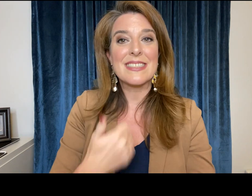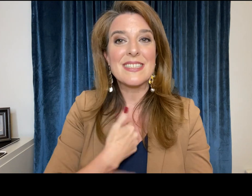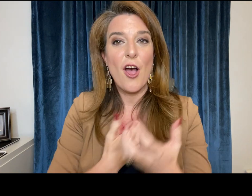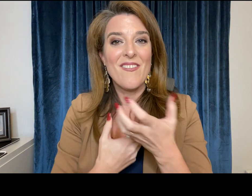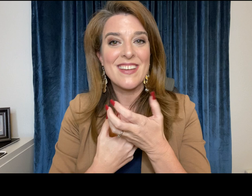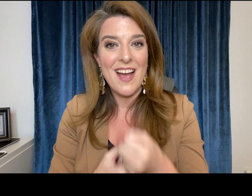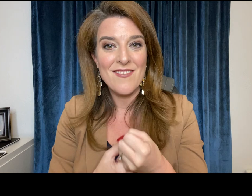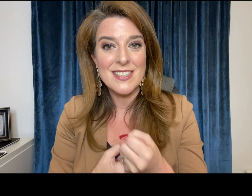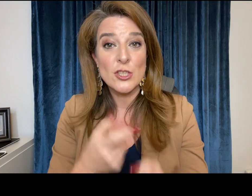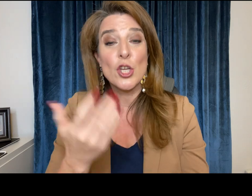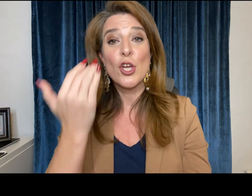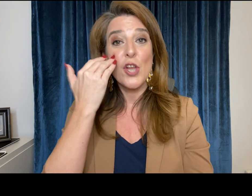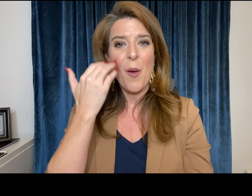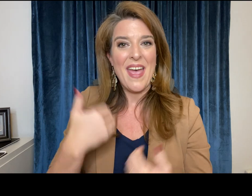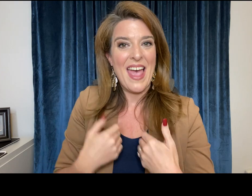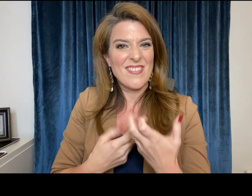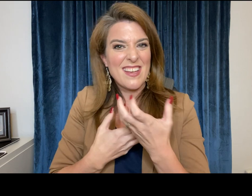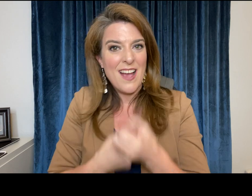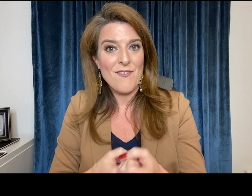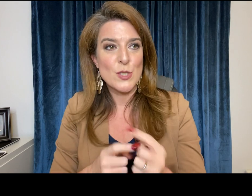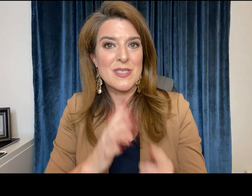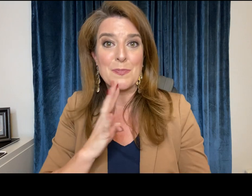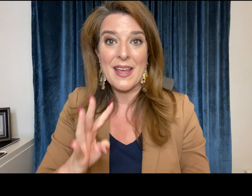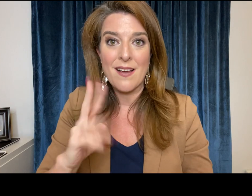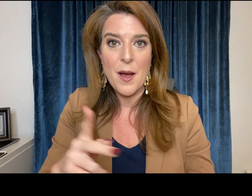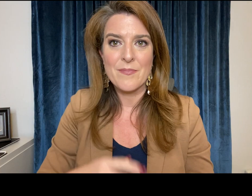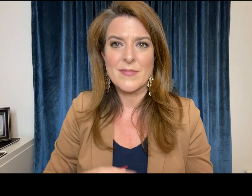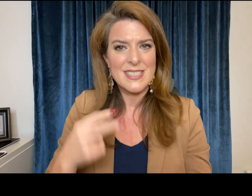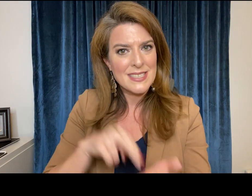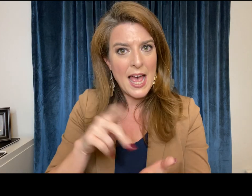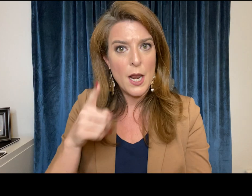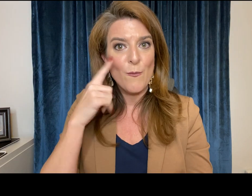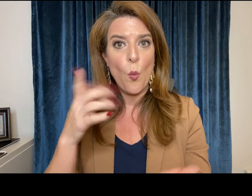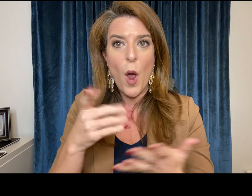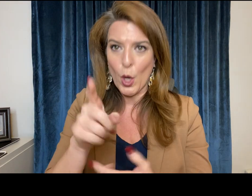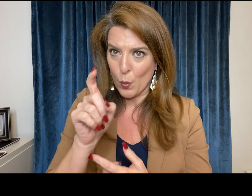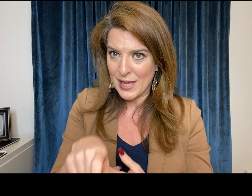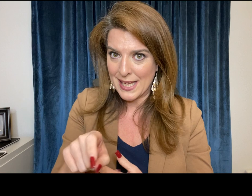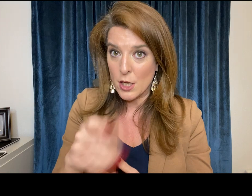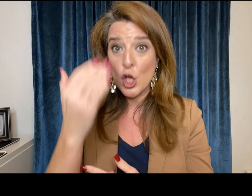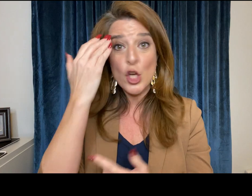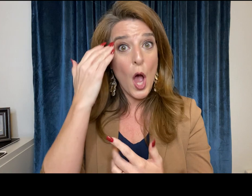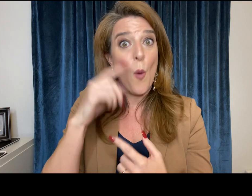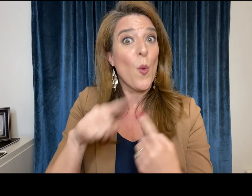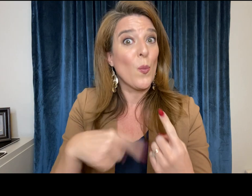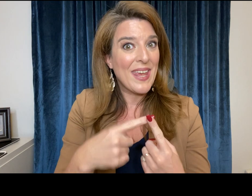is self-confidence you know having the confidence to be able to speak up stand up for what you